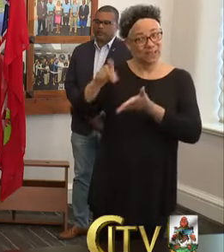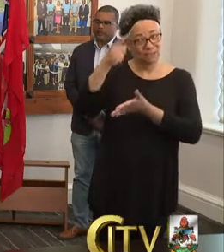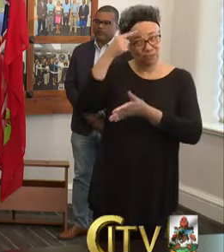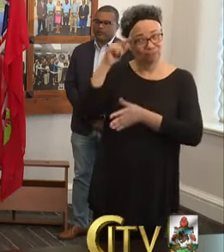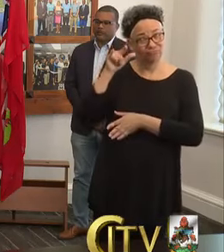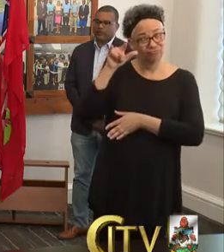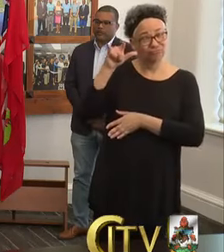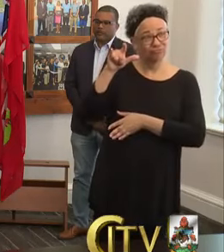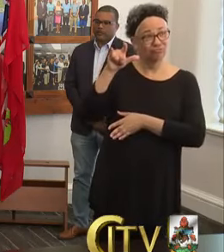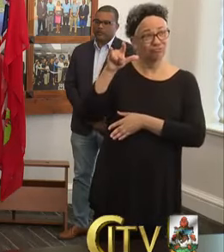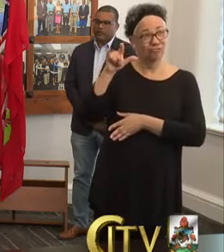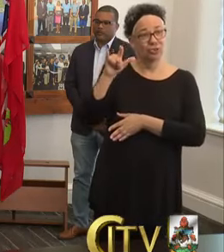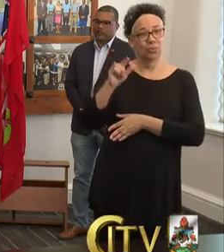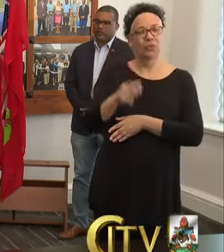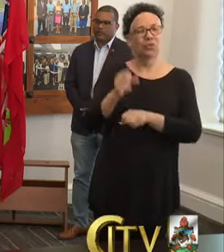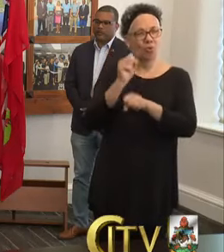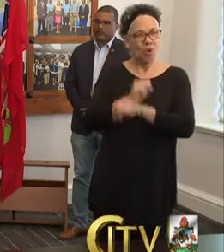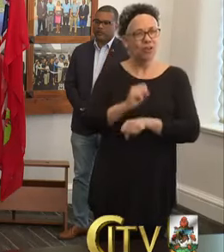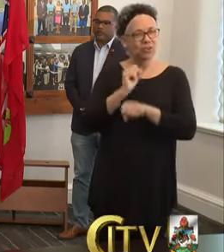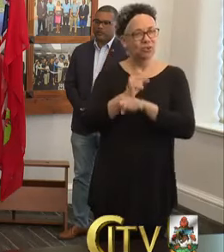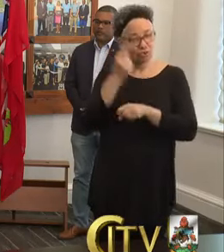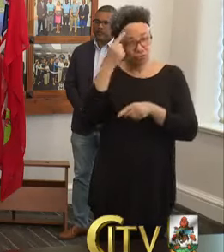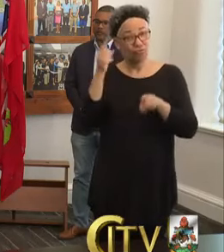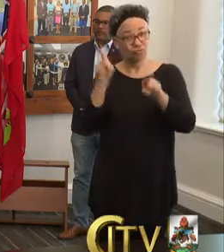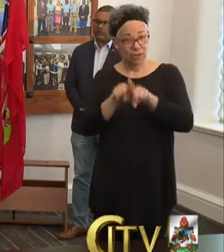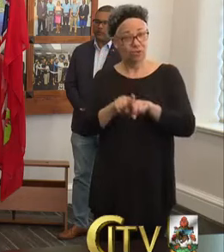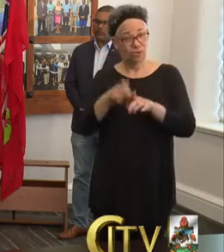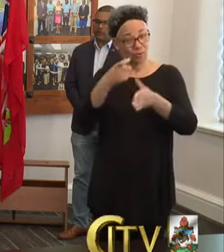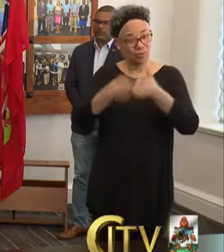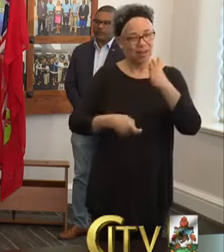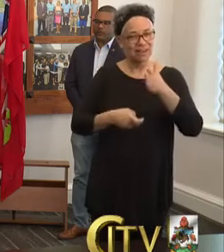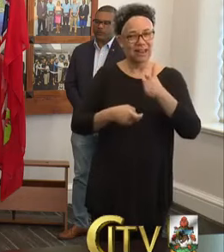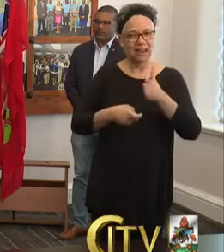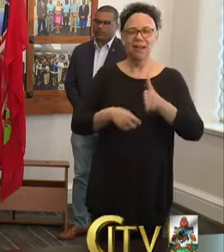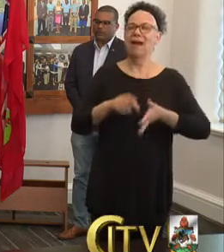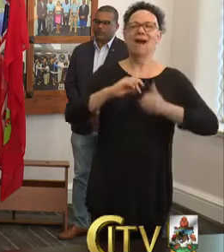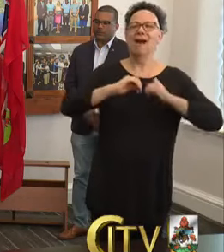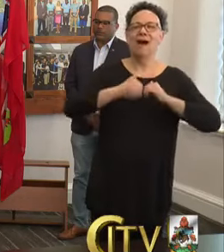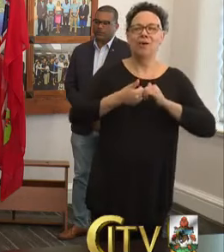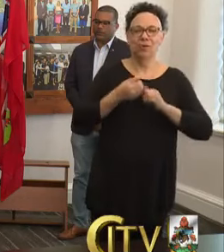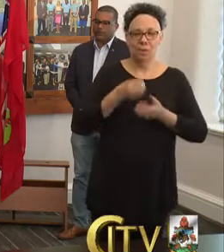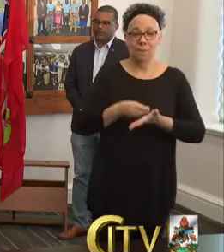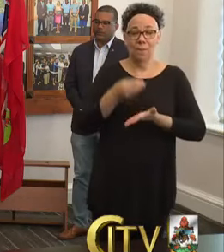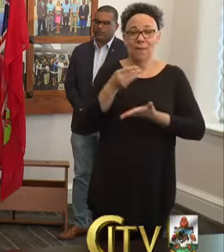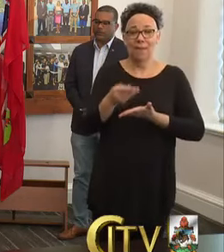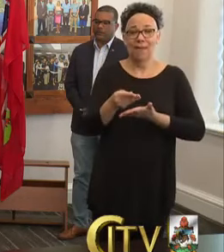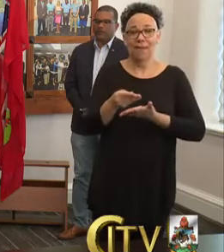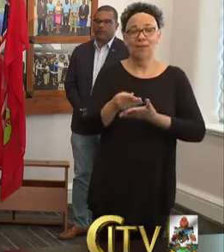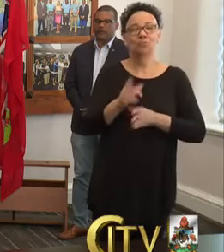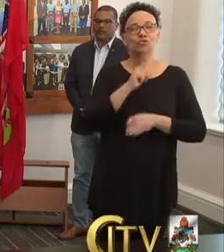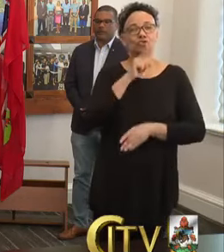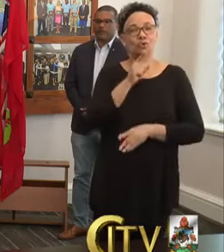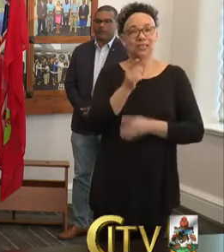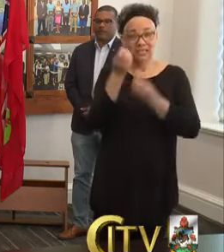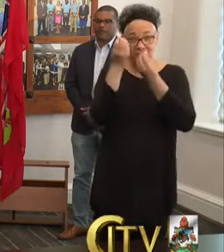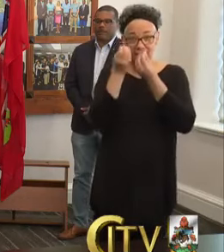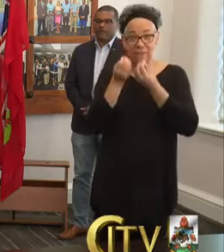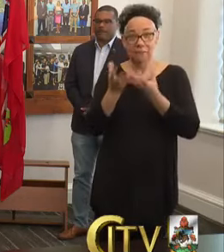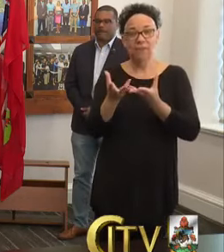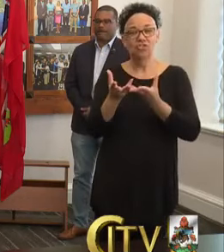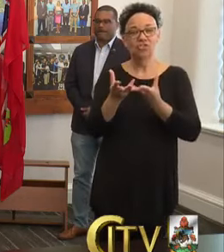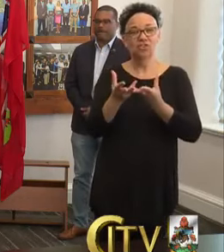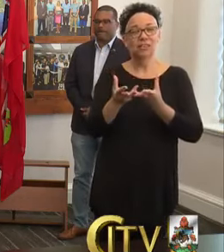will be working quickly to agree the ticket price and the method for booking and payment, and we will ensure that this information is provided